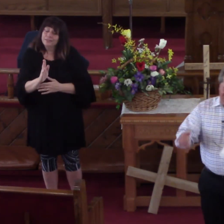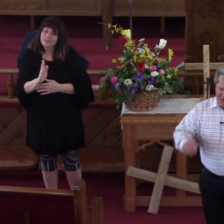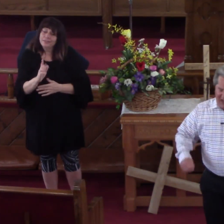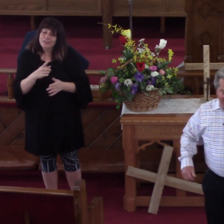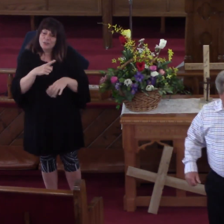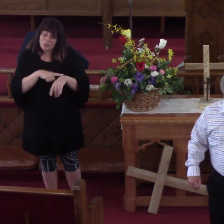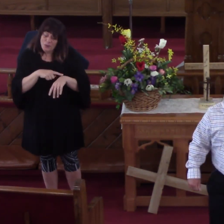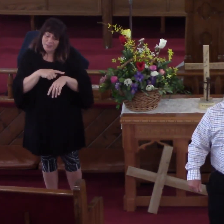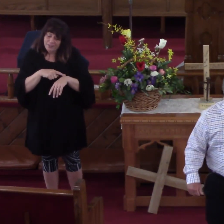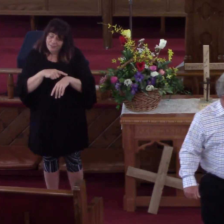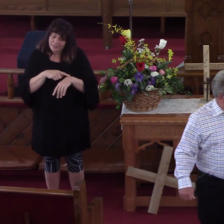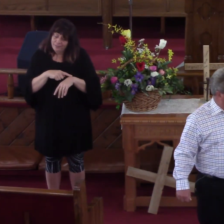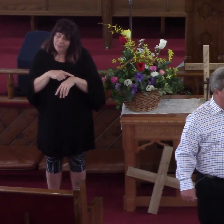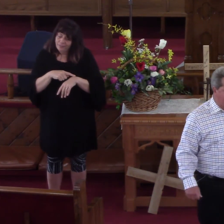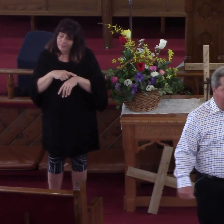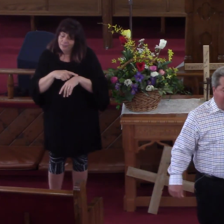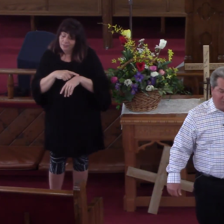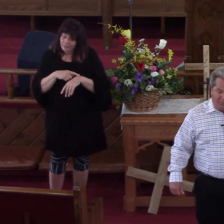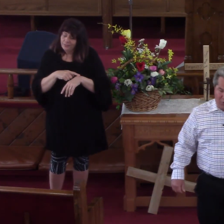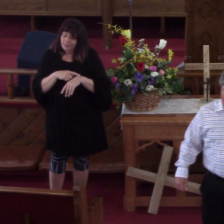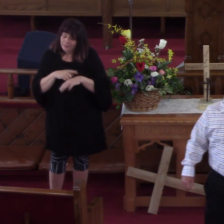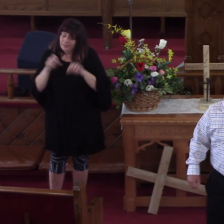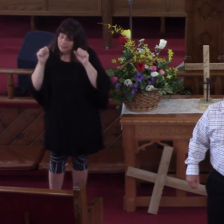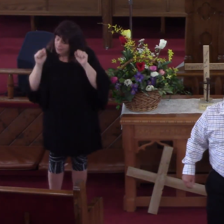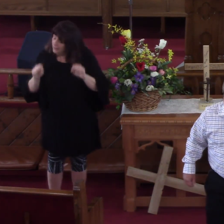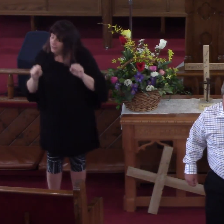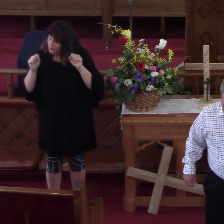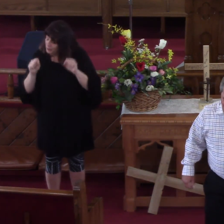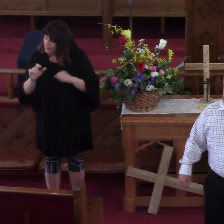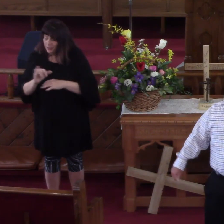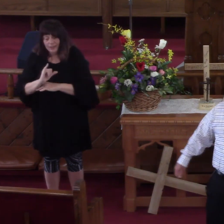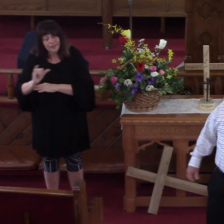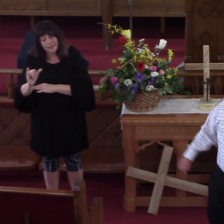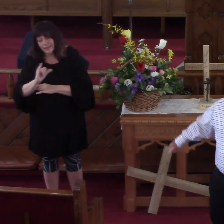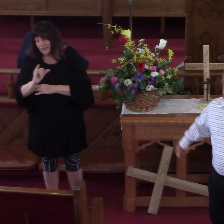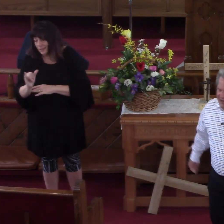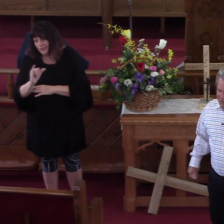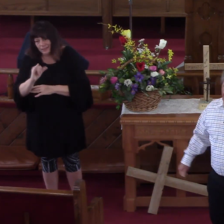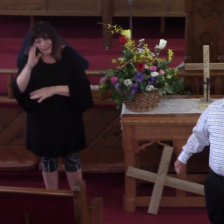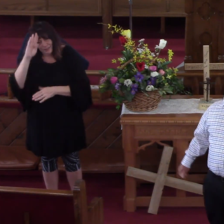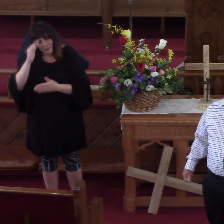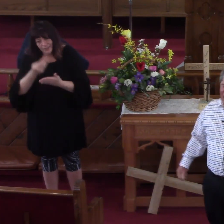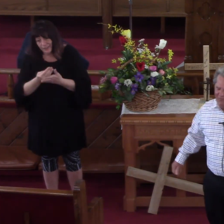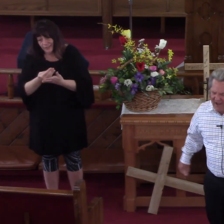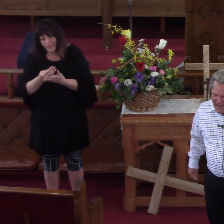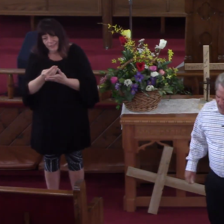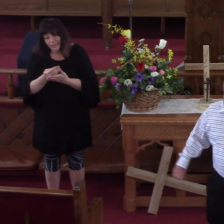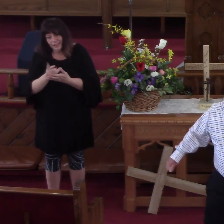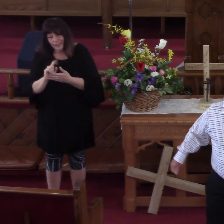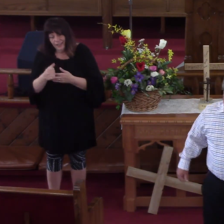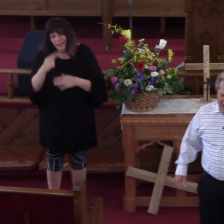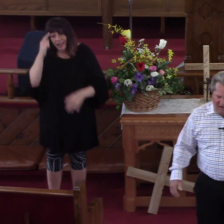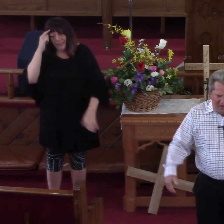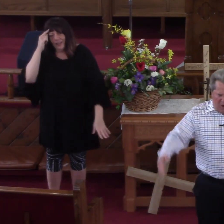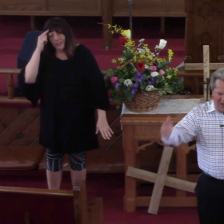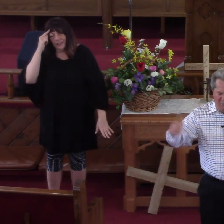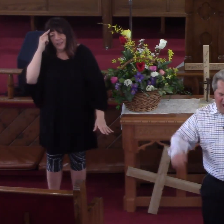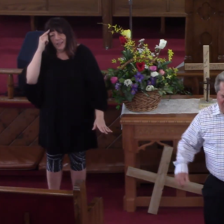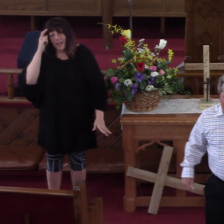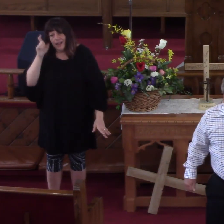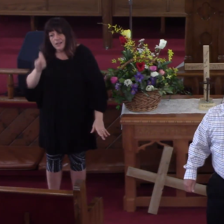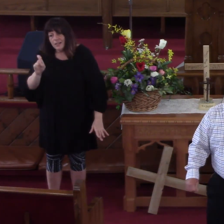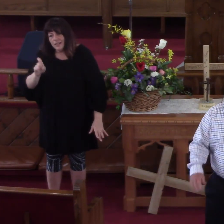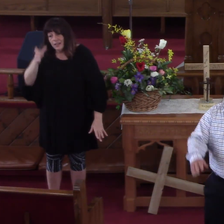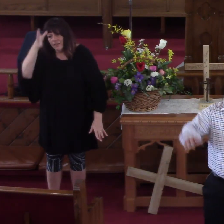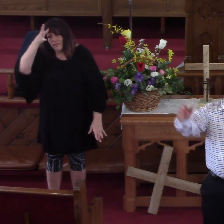I say unto you, it can be just like the prodigal son when he said it came to himself. And he said, why,